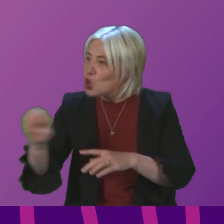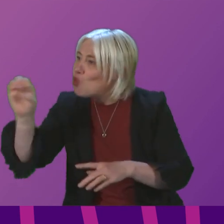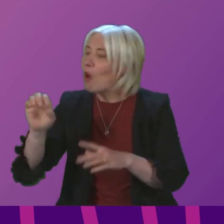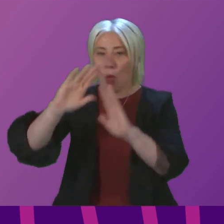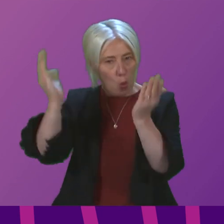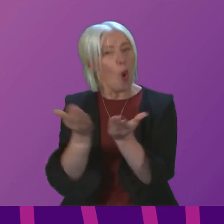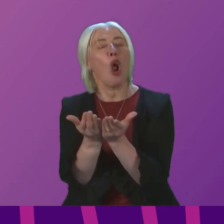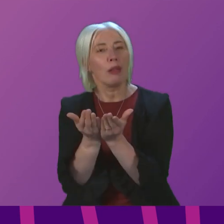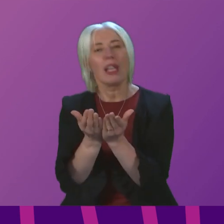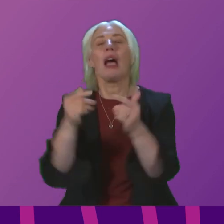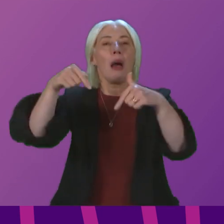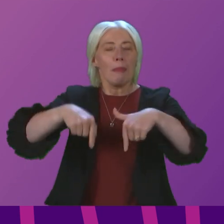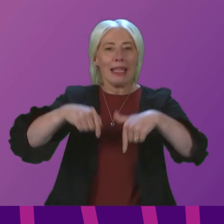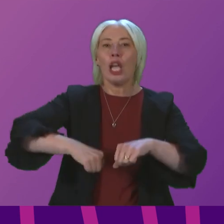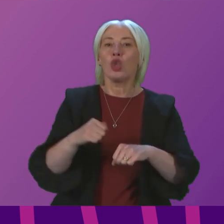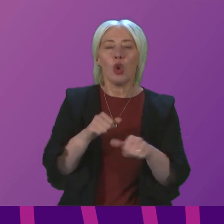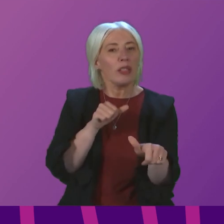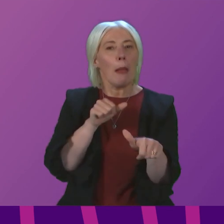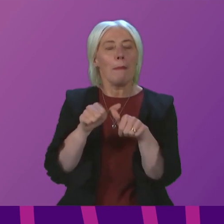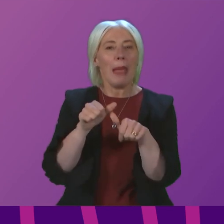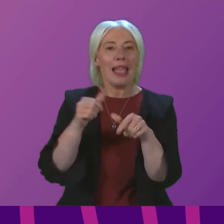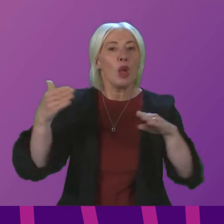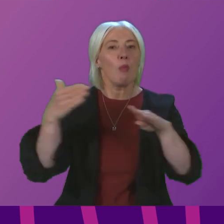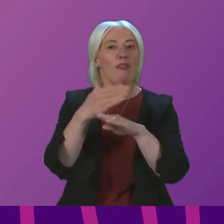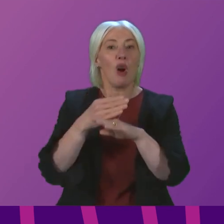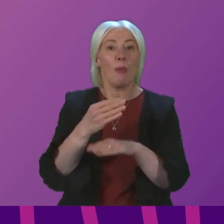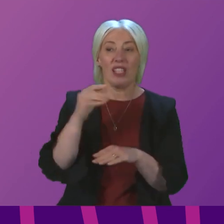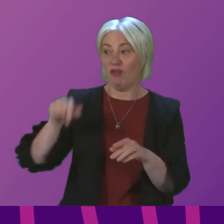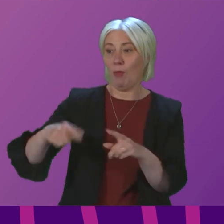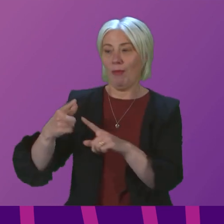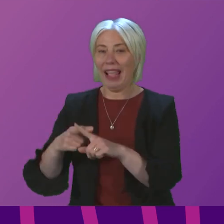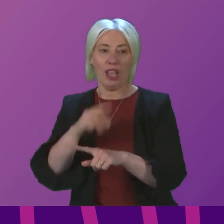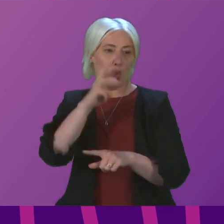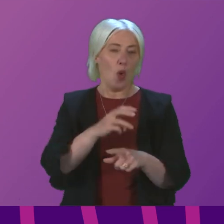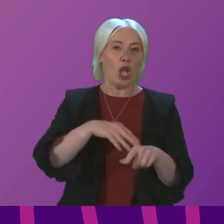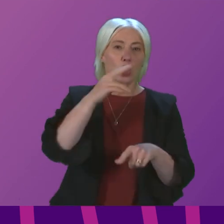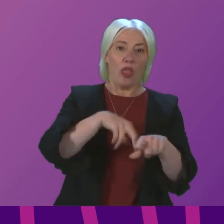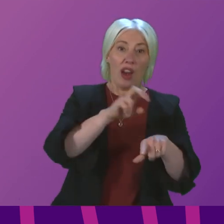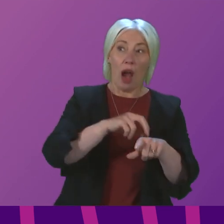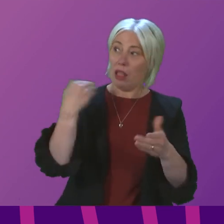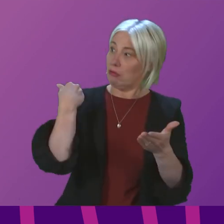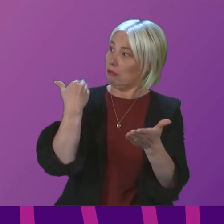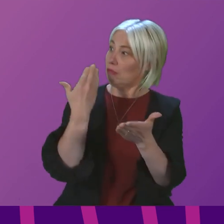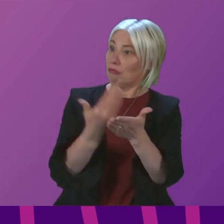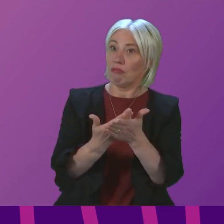&E services in Scotland, the best performing of all of the four nations in the UK for six